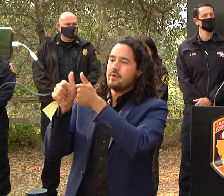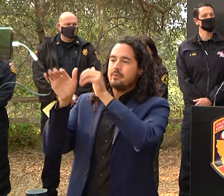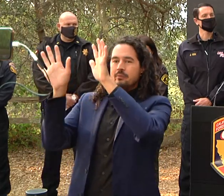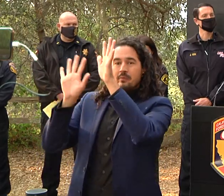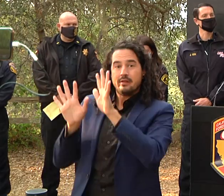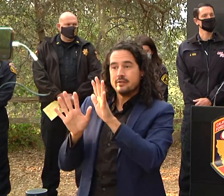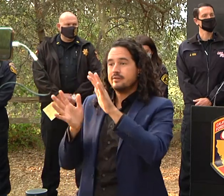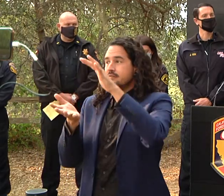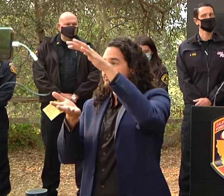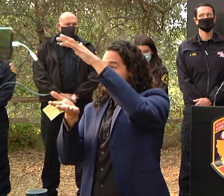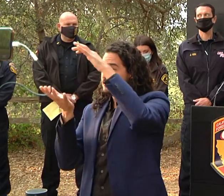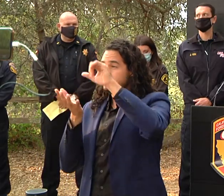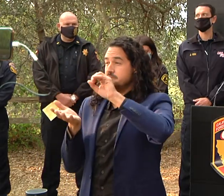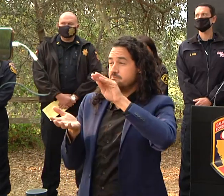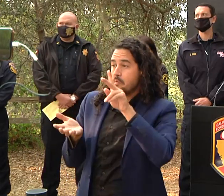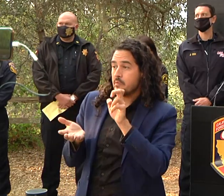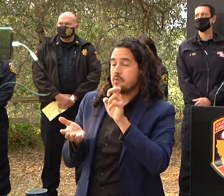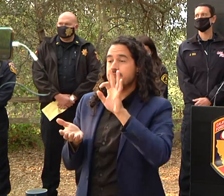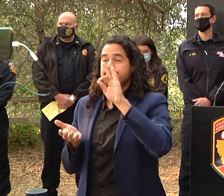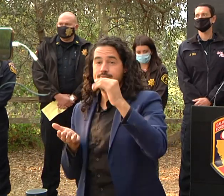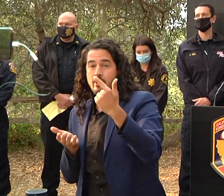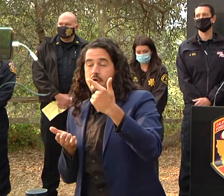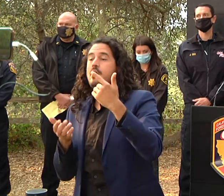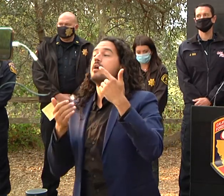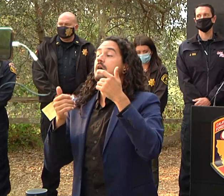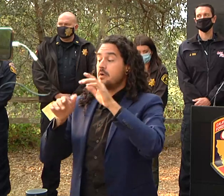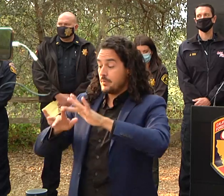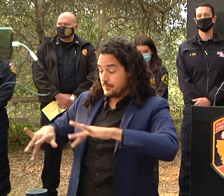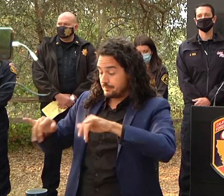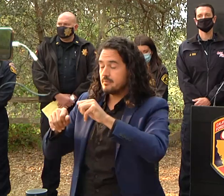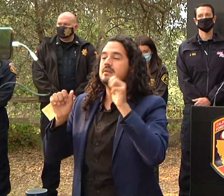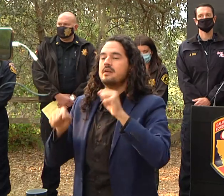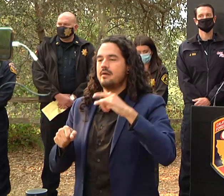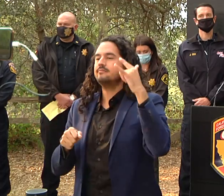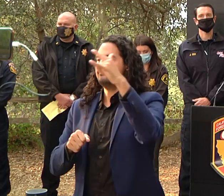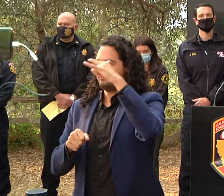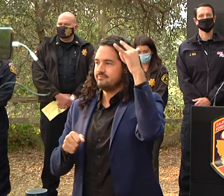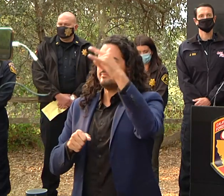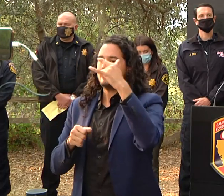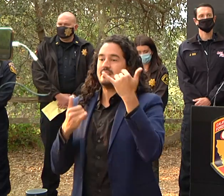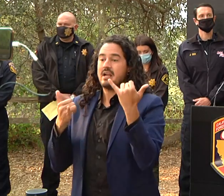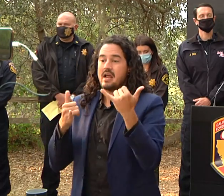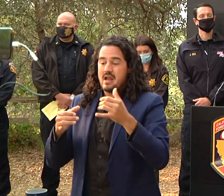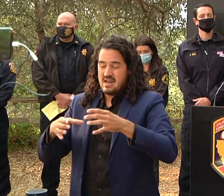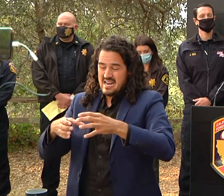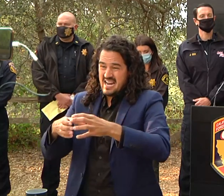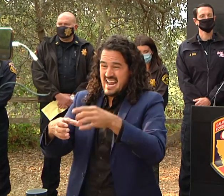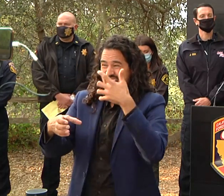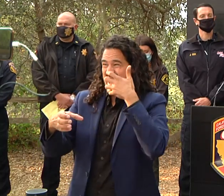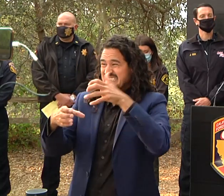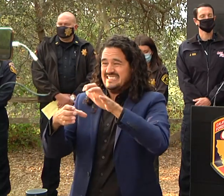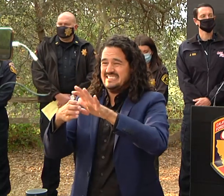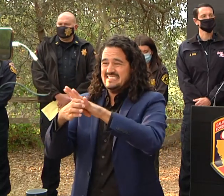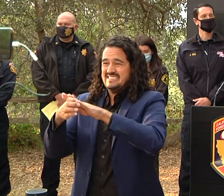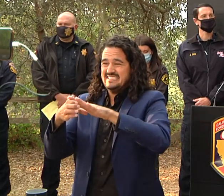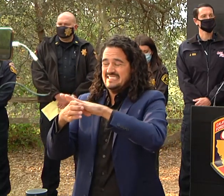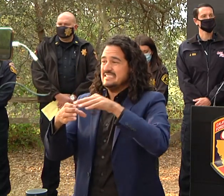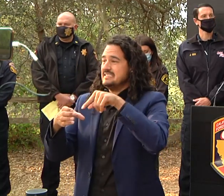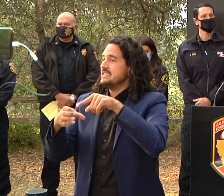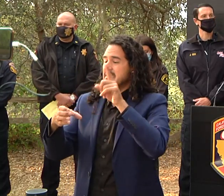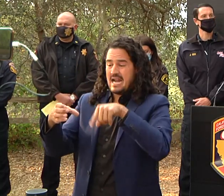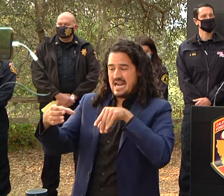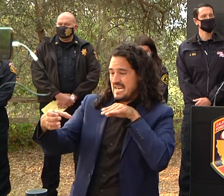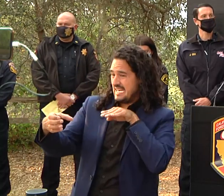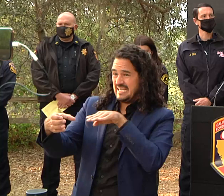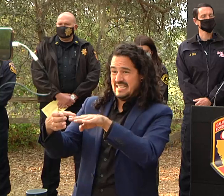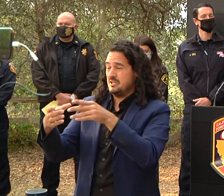so that they can take care of those internal hot spots where our crews can't reach and then more importantly to support our ground crews uh that are on the ground in their mission to uh